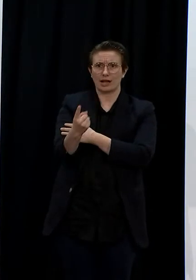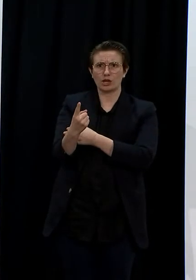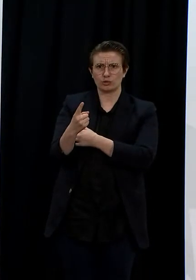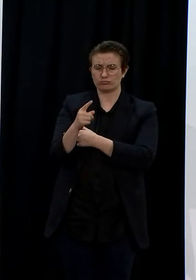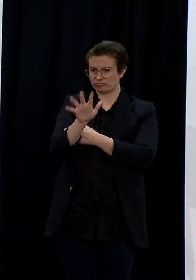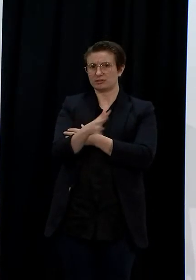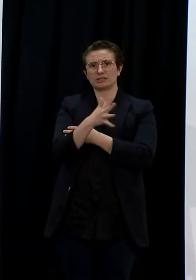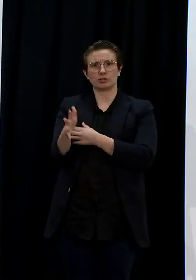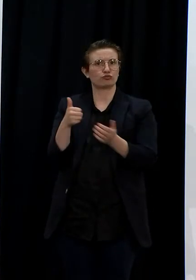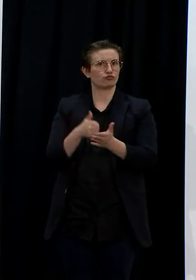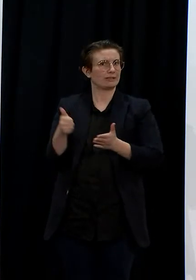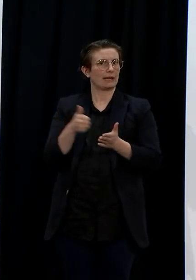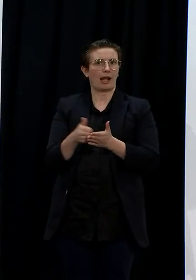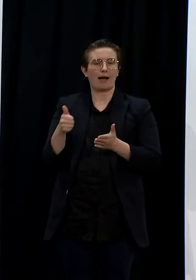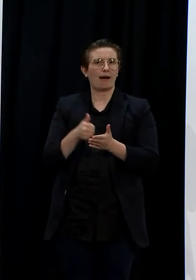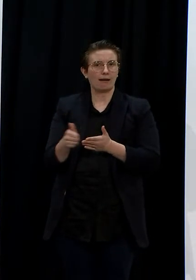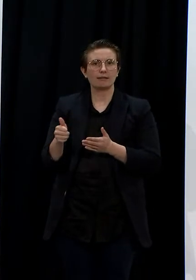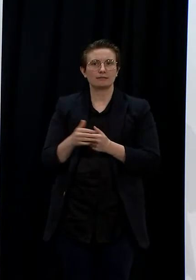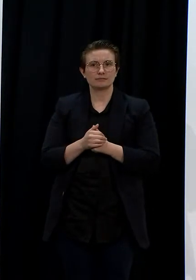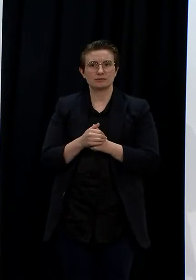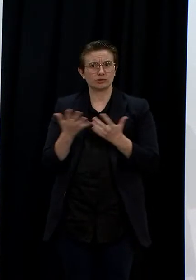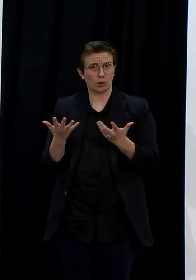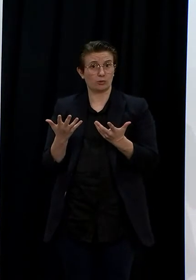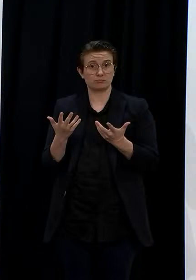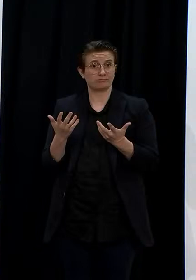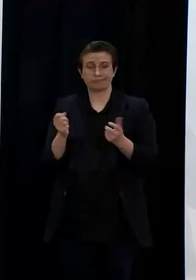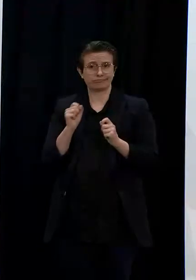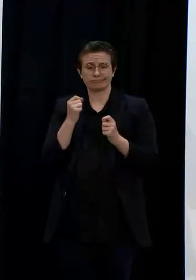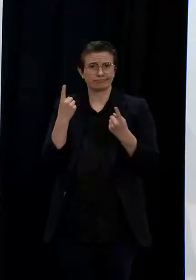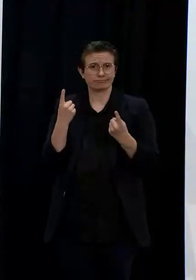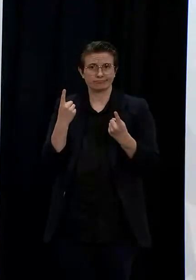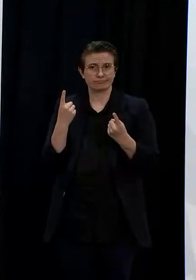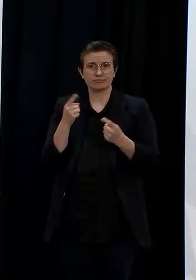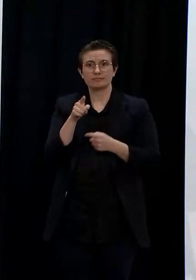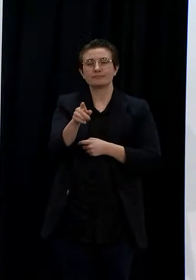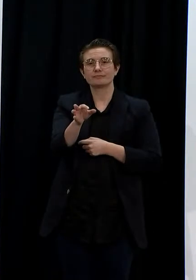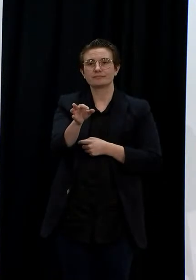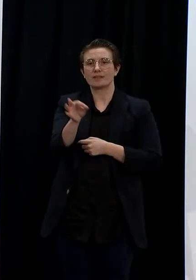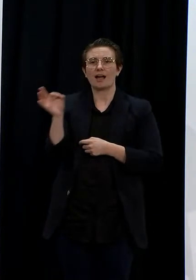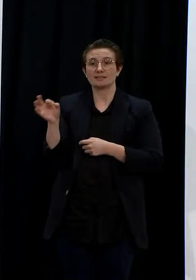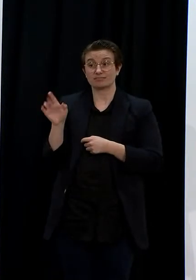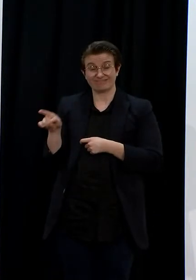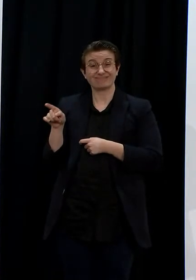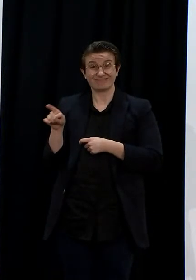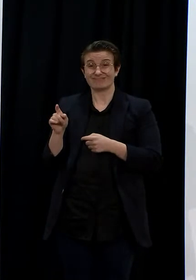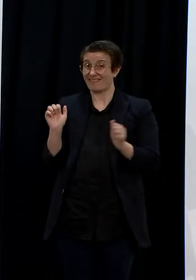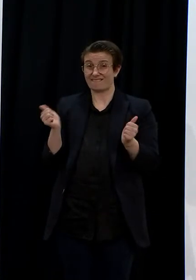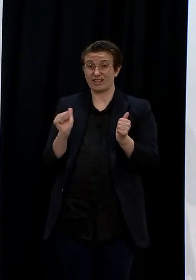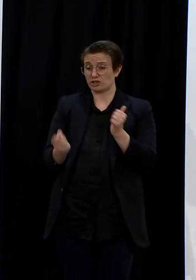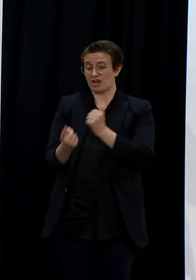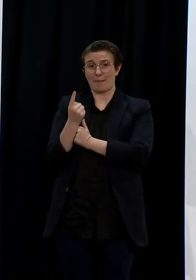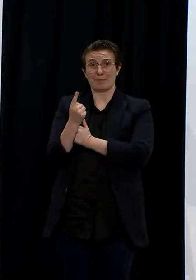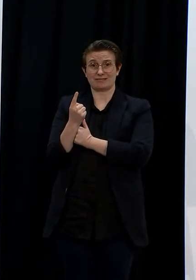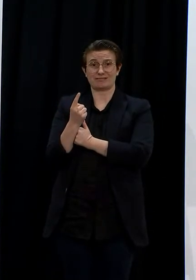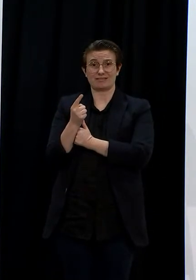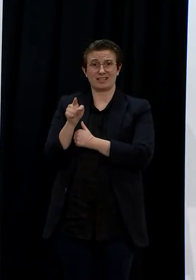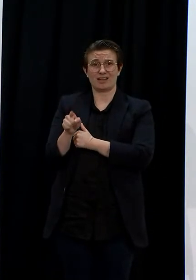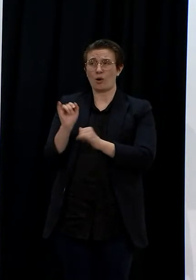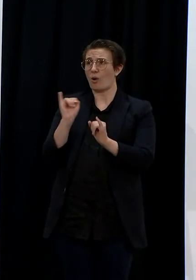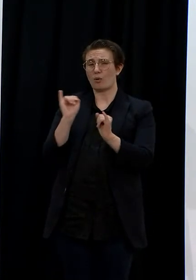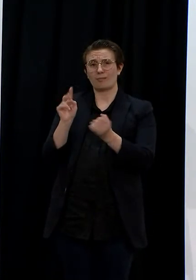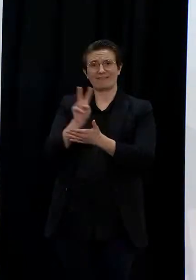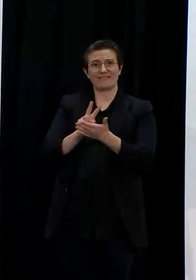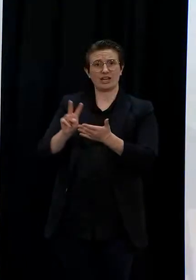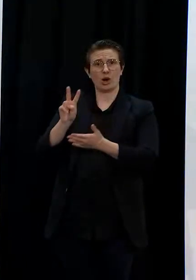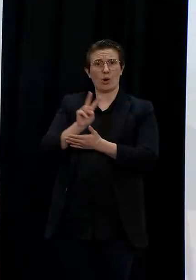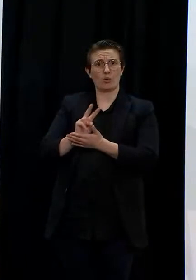have caused that. It has happened and I pick that up from your question. Yeah there's distressing video of a woman in MIQ